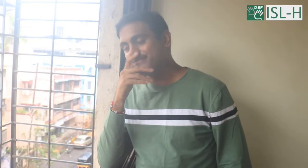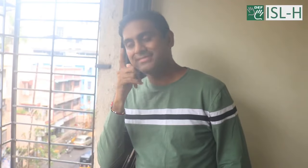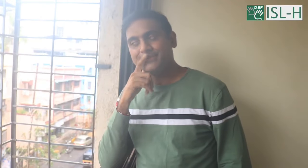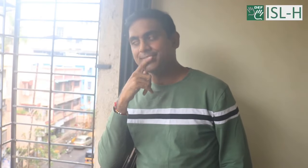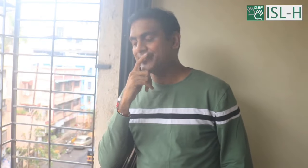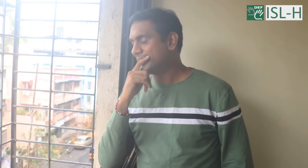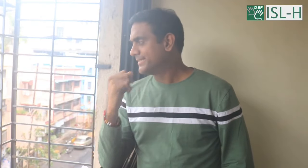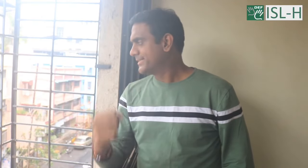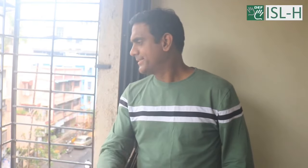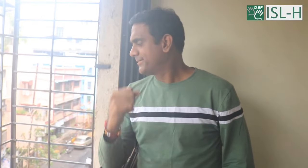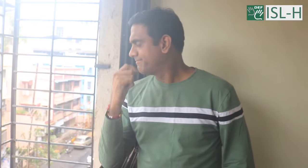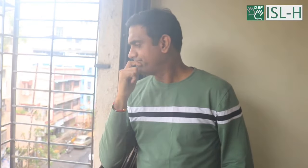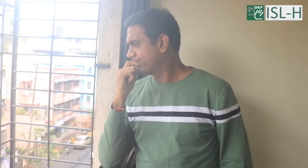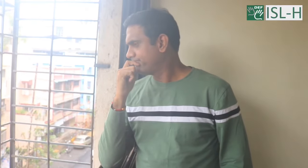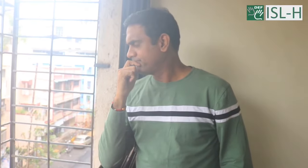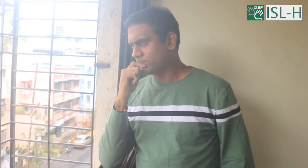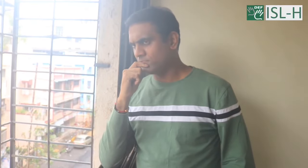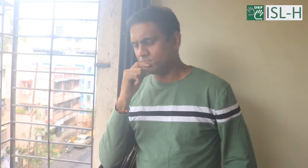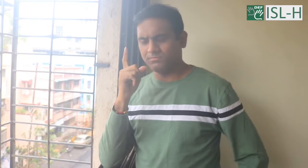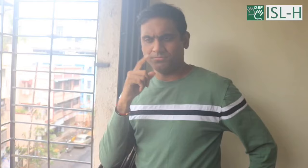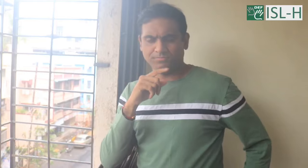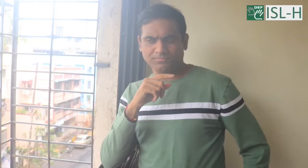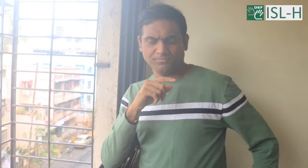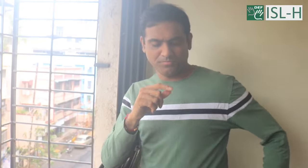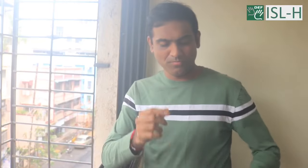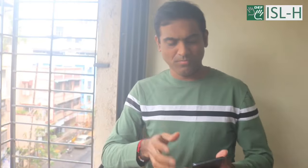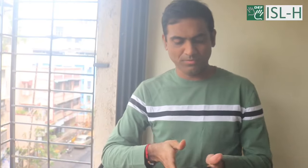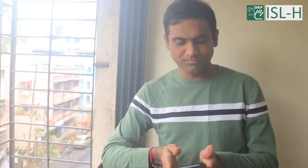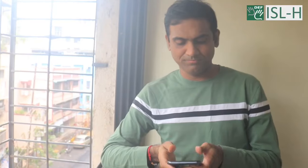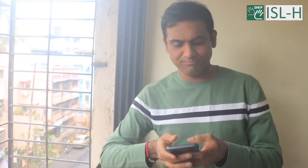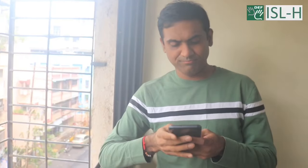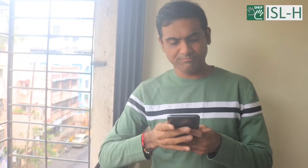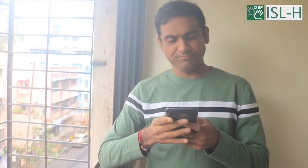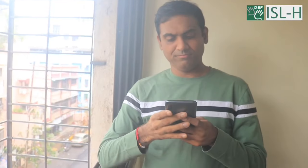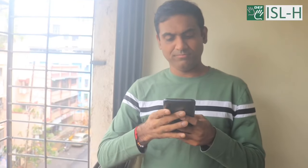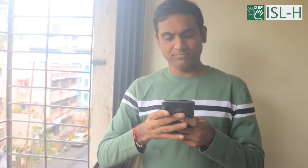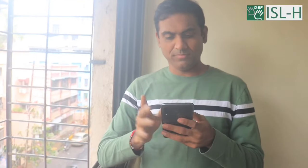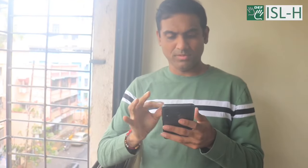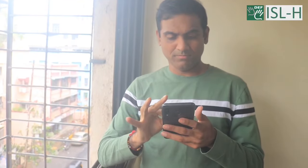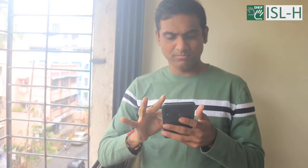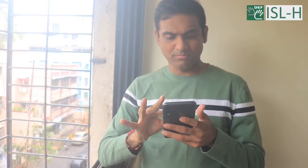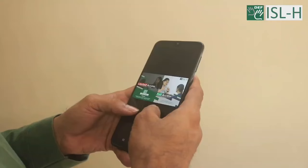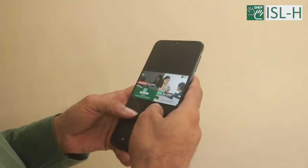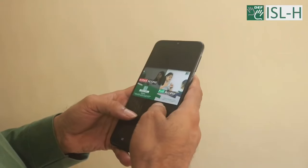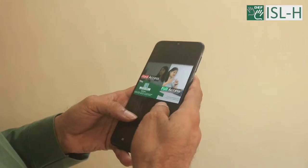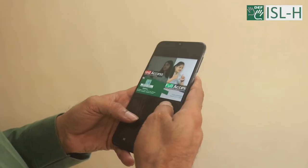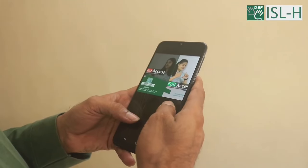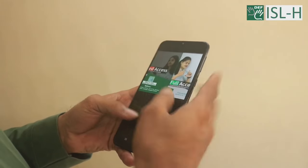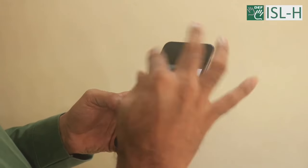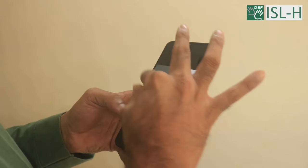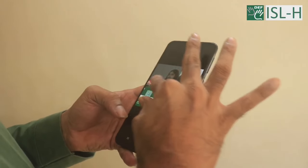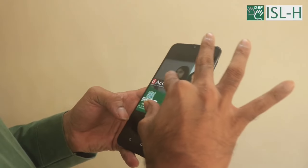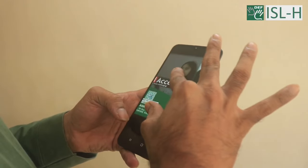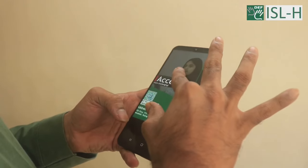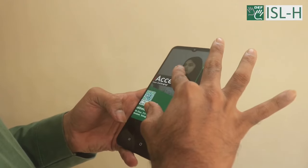Sign language! Used by the deaf as a means of communication. What if I also want to talk to them? Help me talk with the deaf.